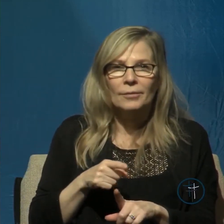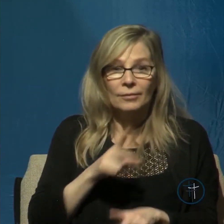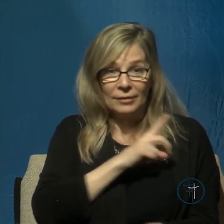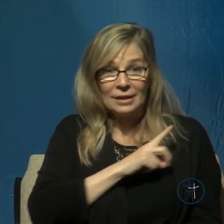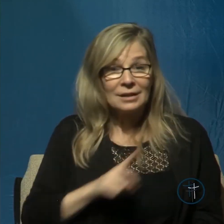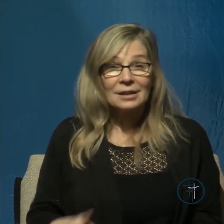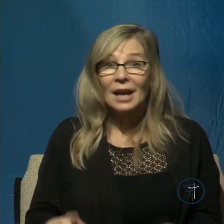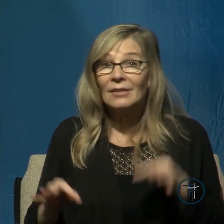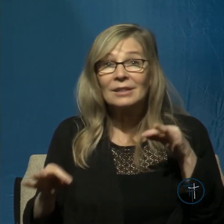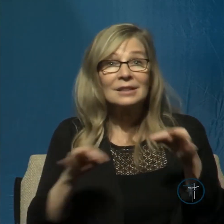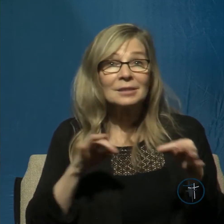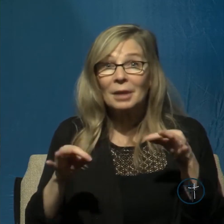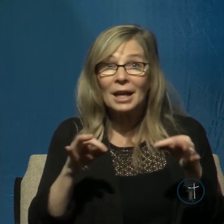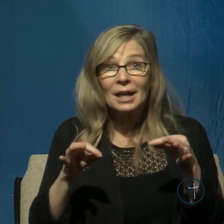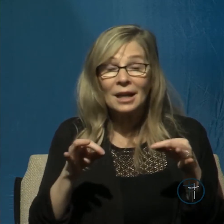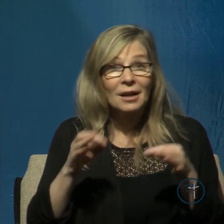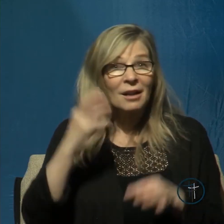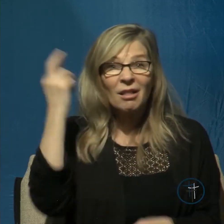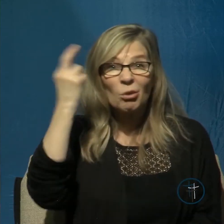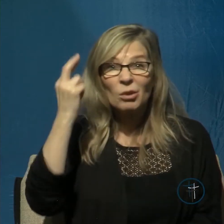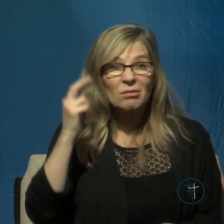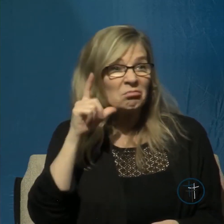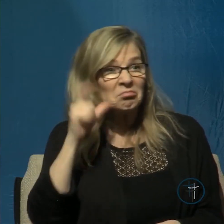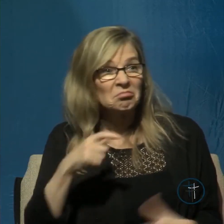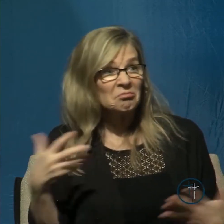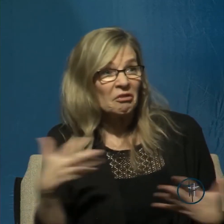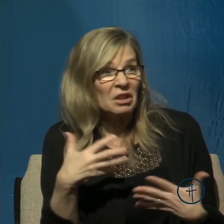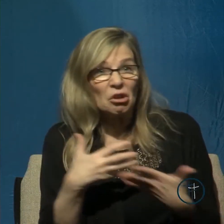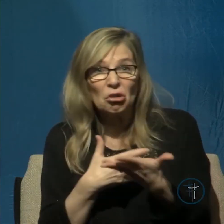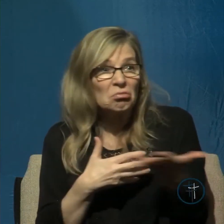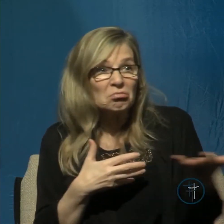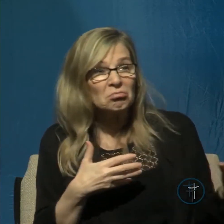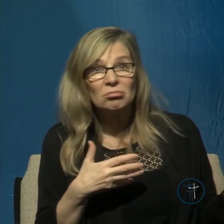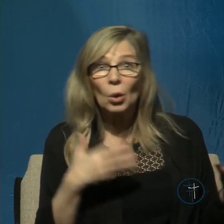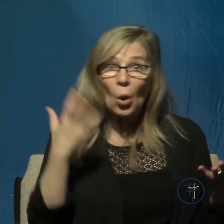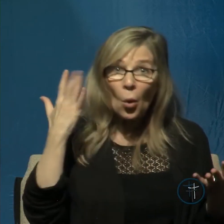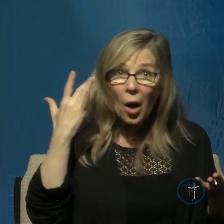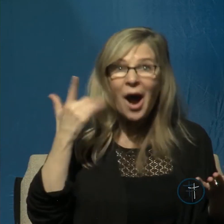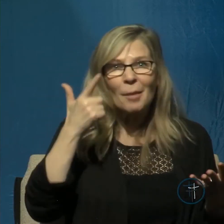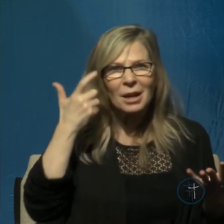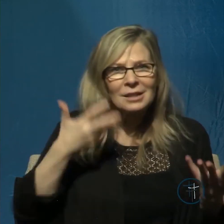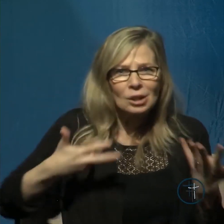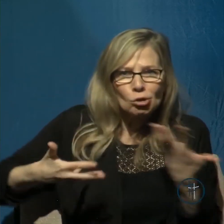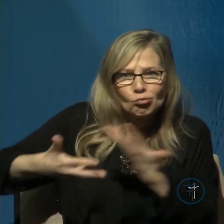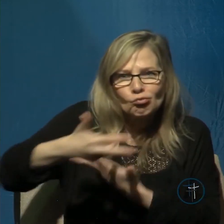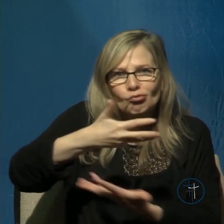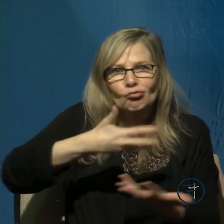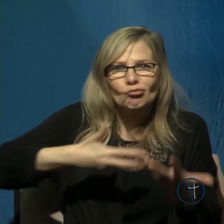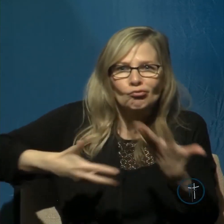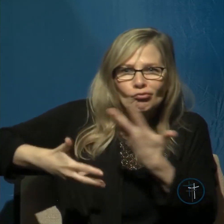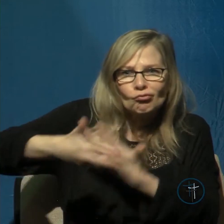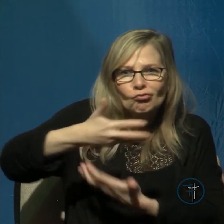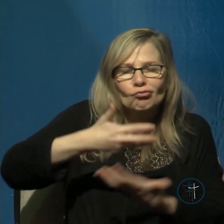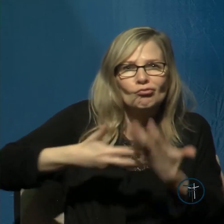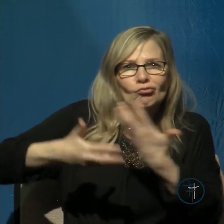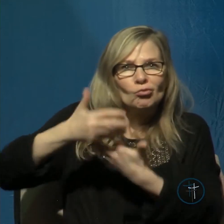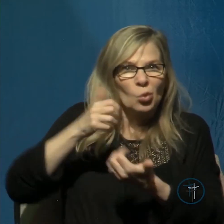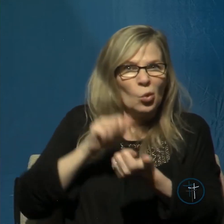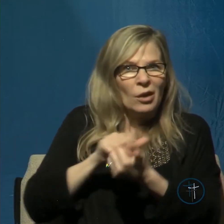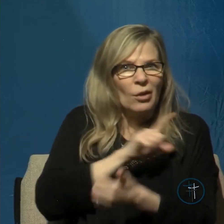he no longer feared anyone or anything is because he spent time in fellowship with the Lord you